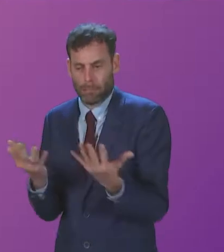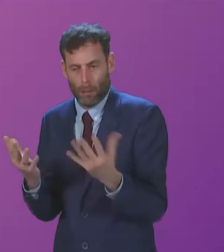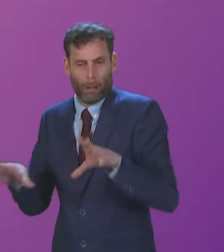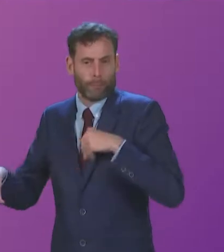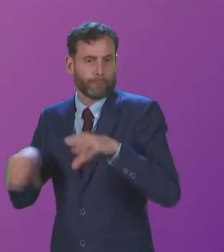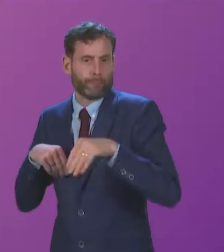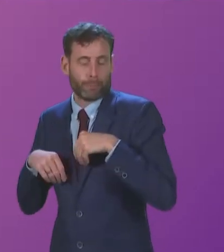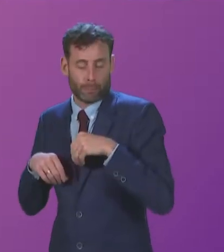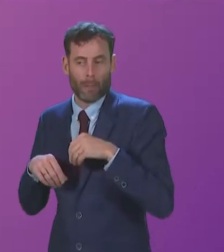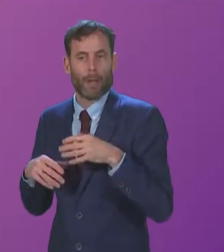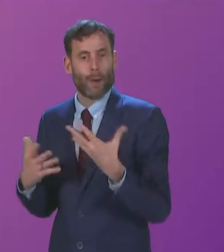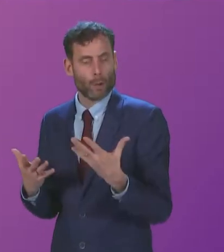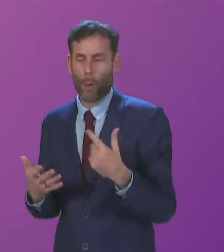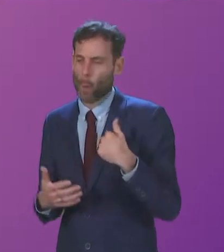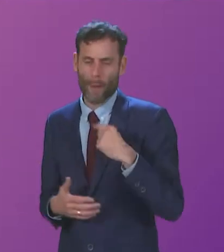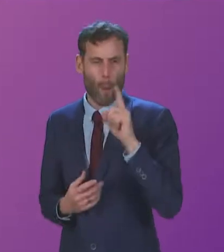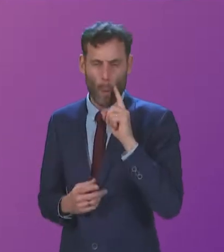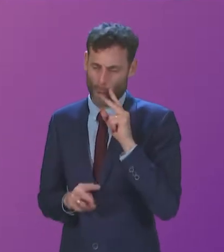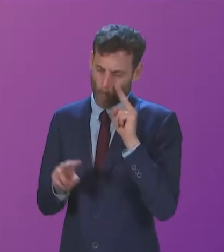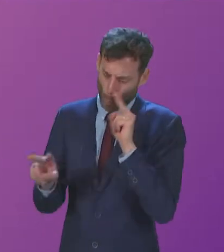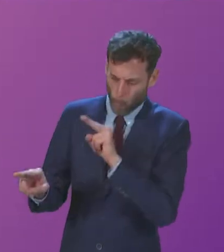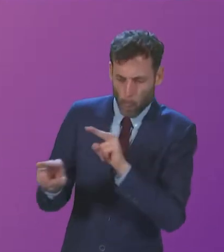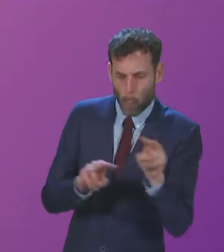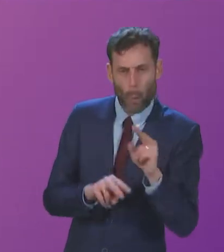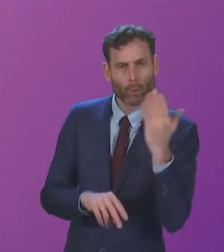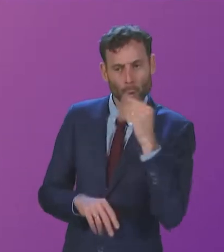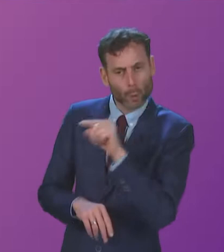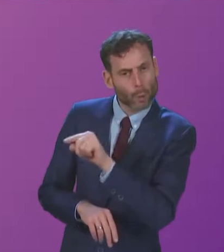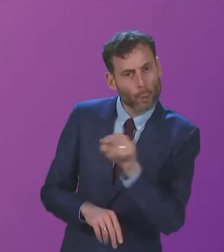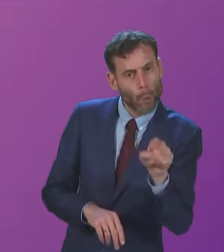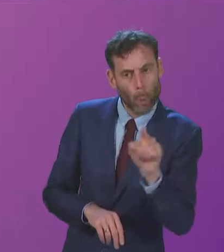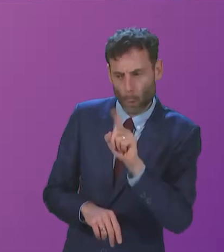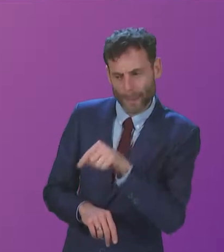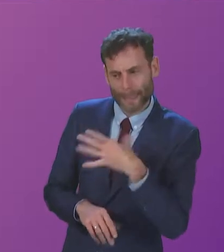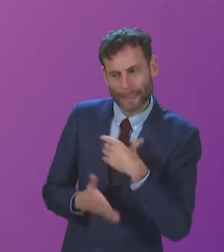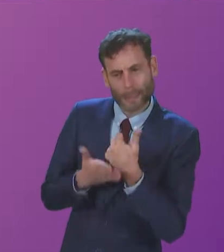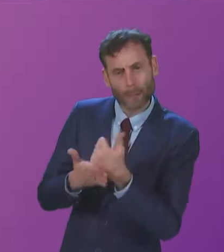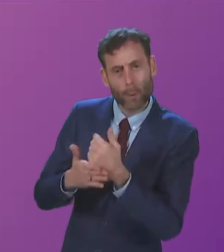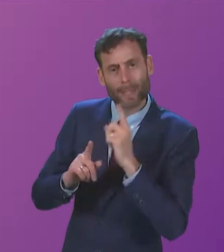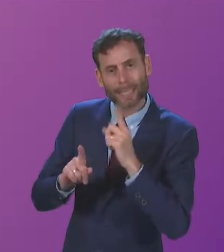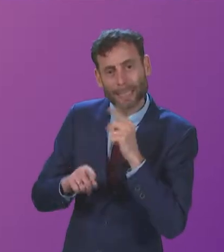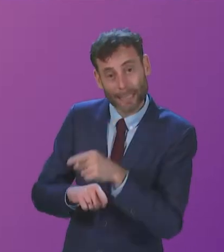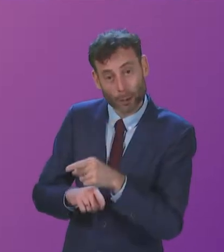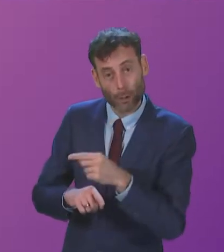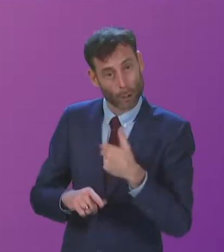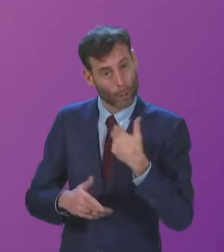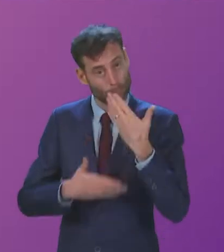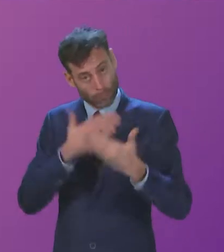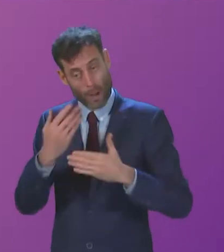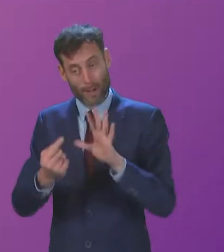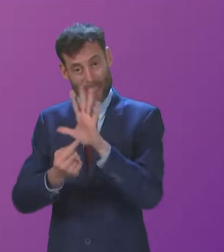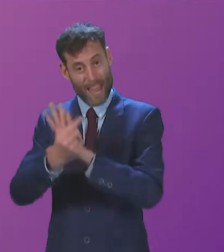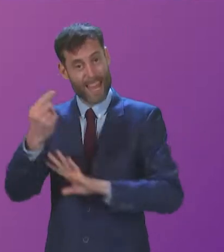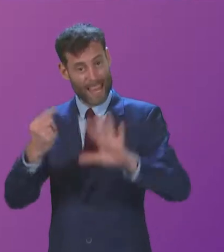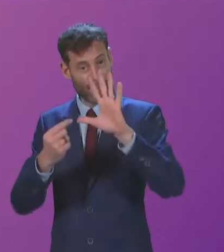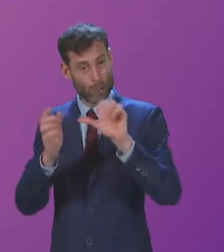absolutely, we look very seriously at what needs to be done to support teachers. I've discussed some of the national issues in my original